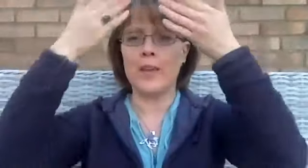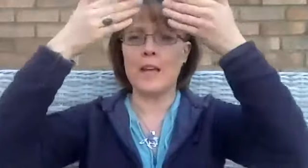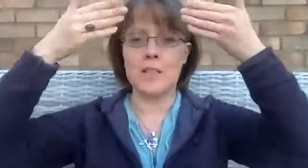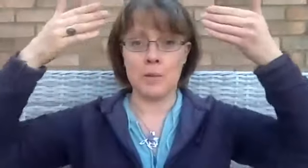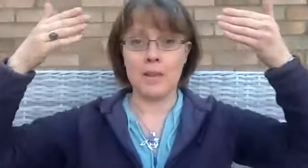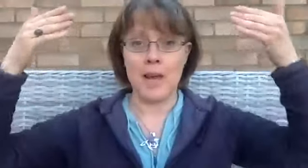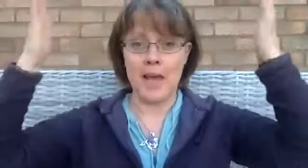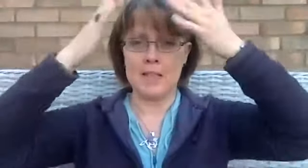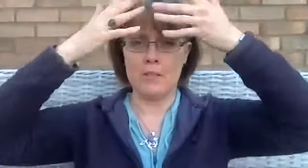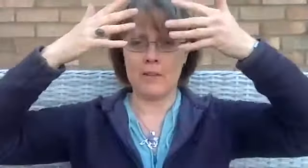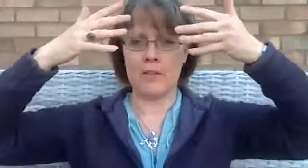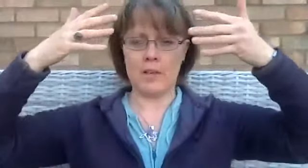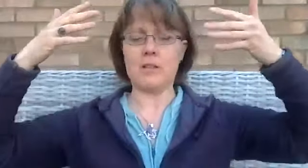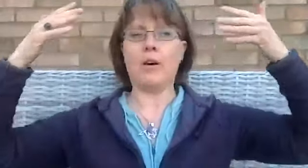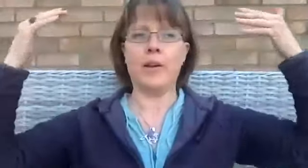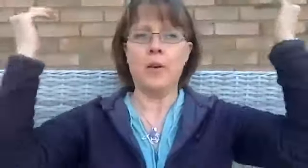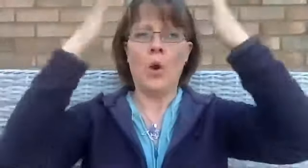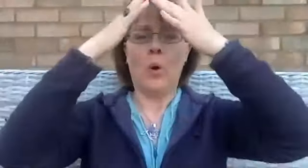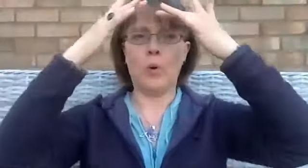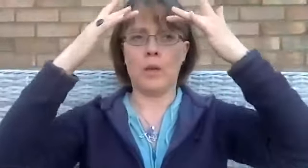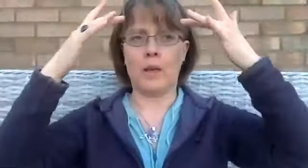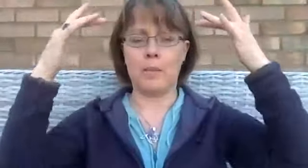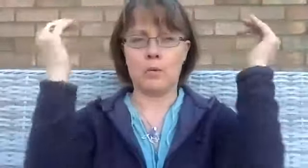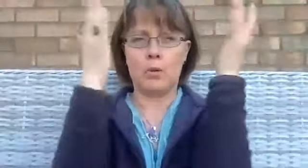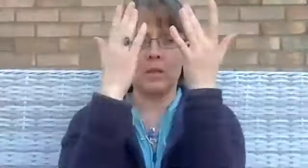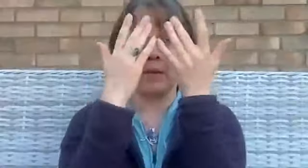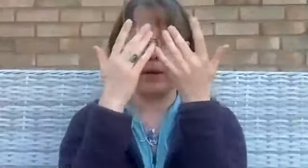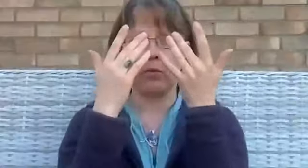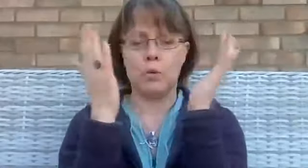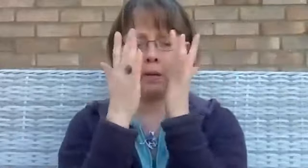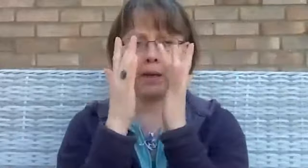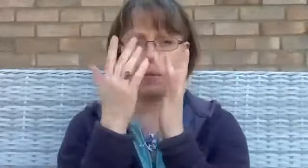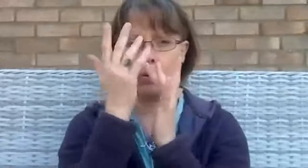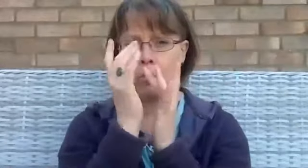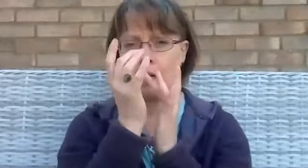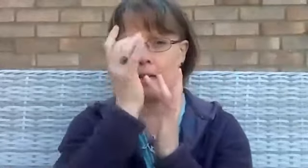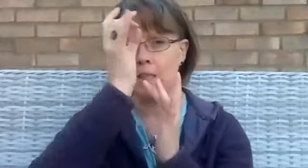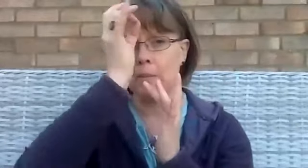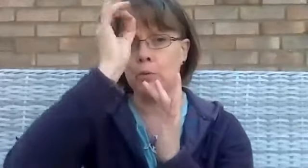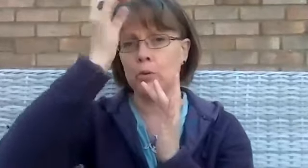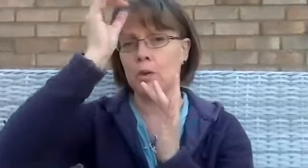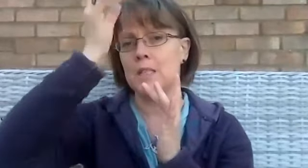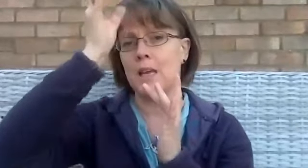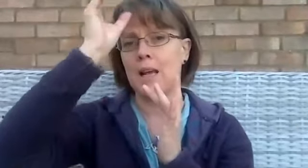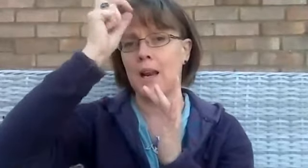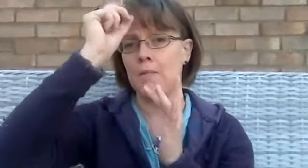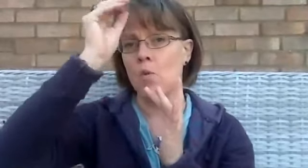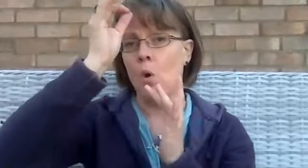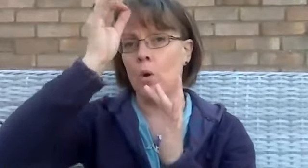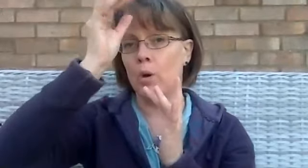we have a very good thing about Romansansh. The milk and all aware that Sure